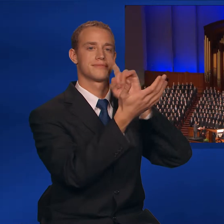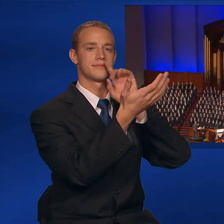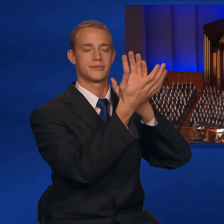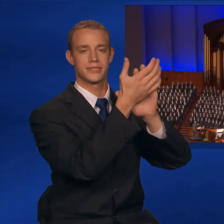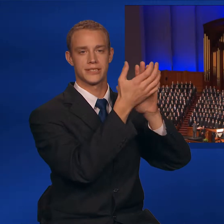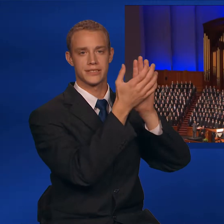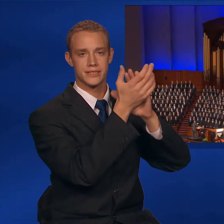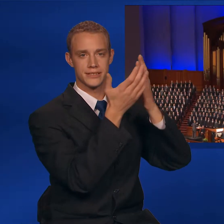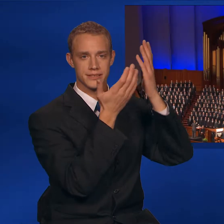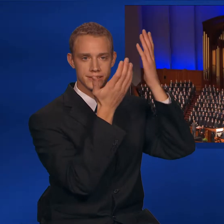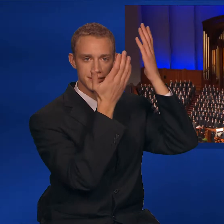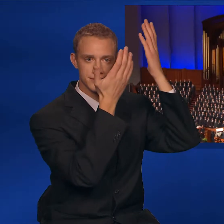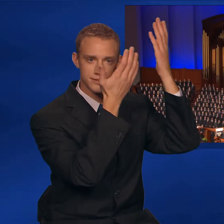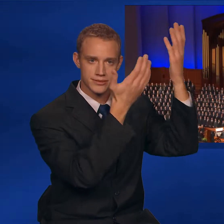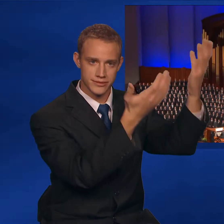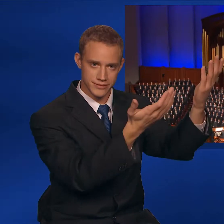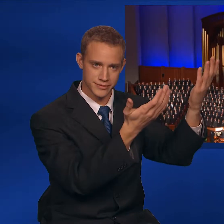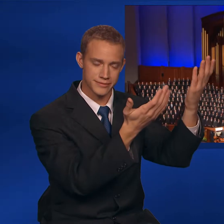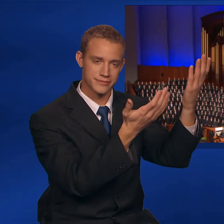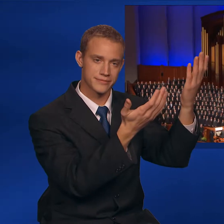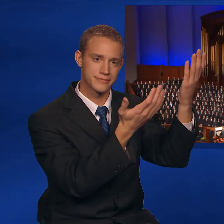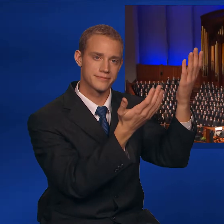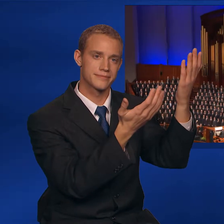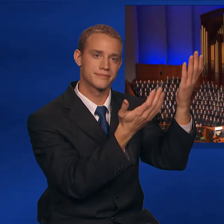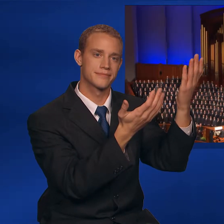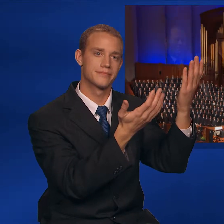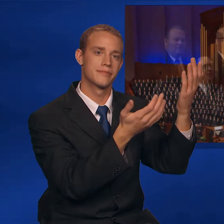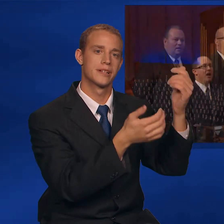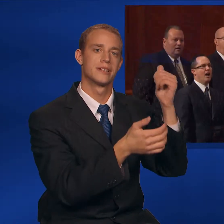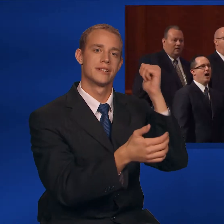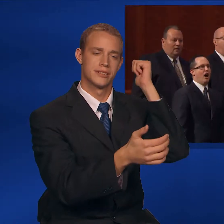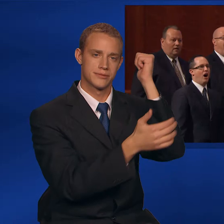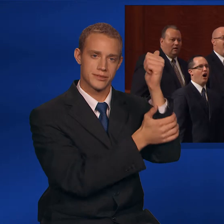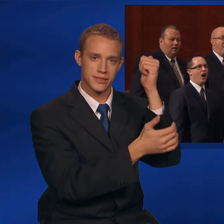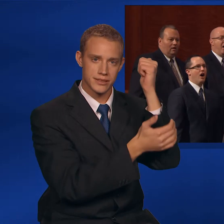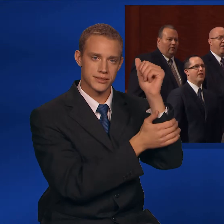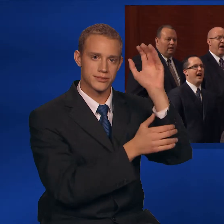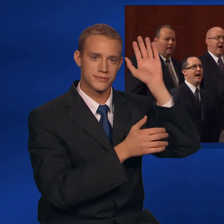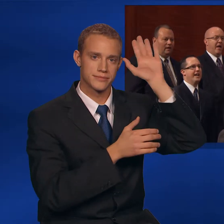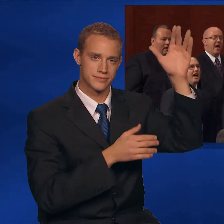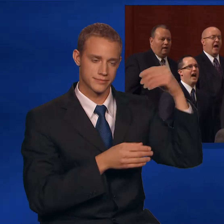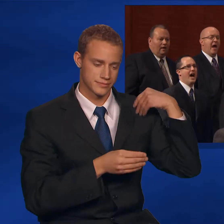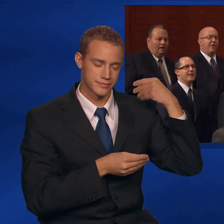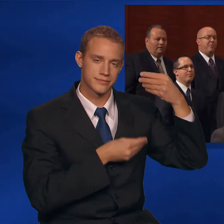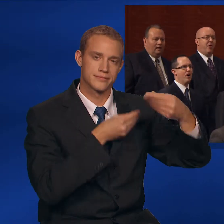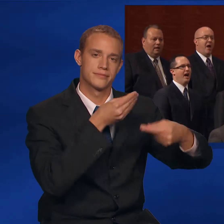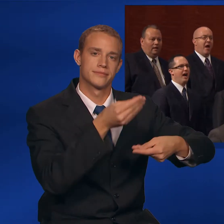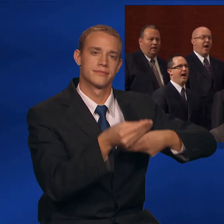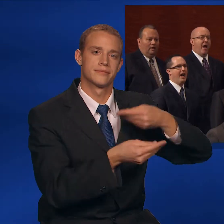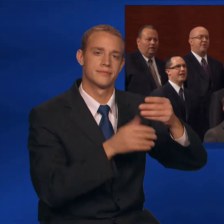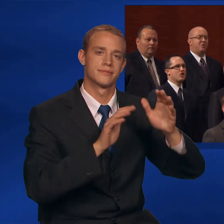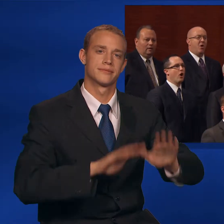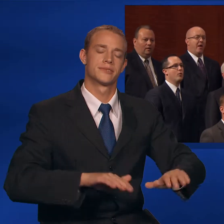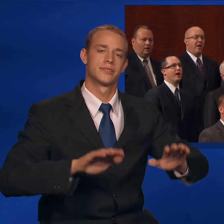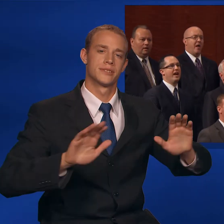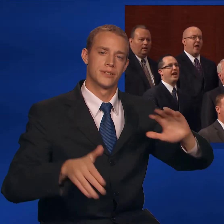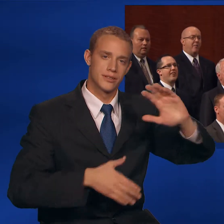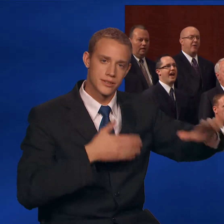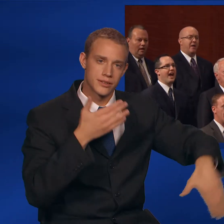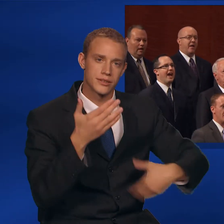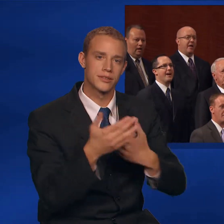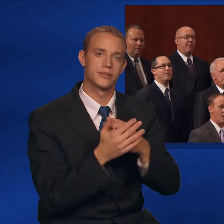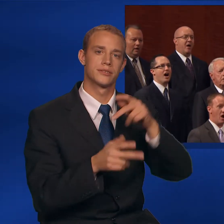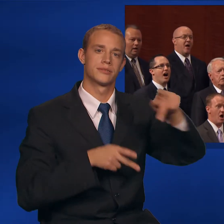adore Him. Praise to Lord, O let